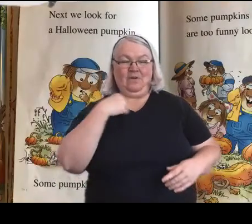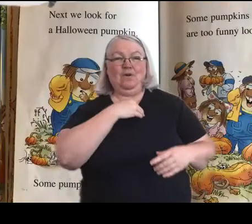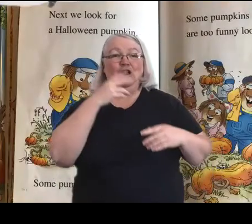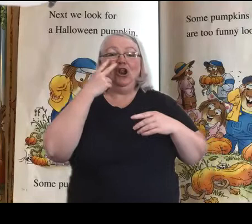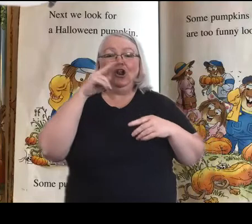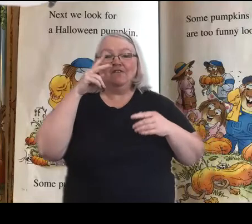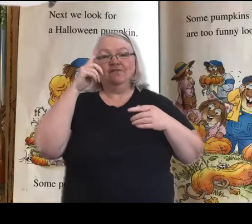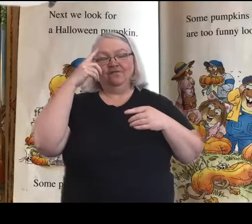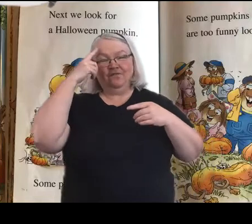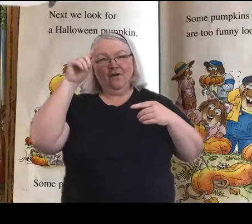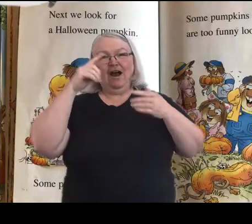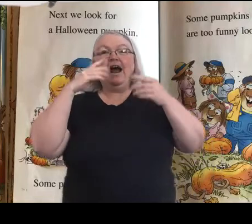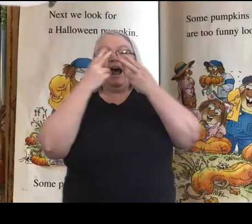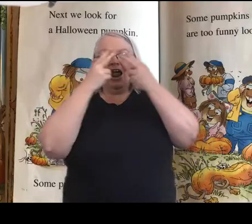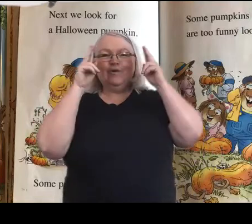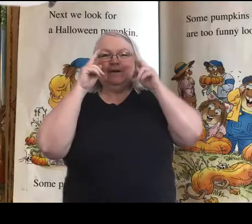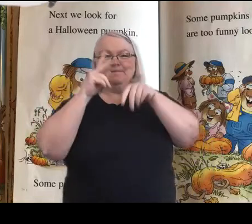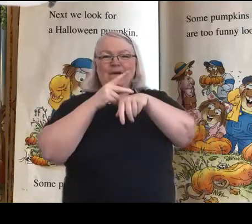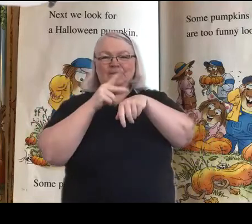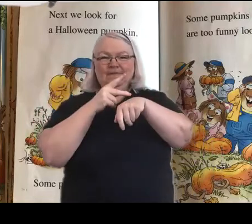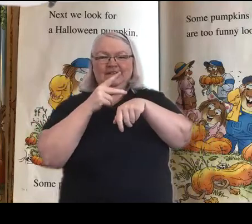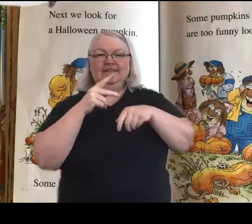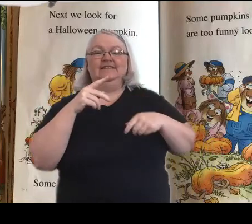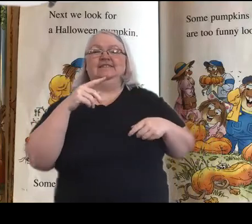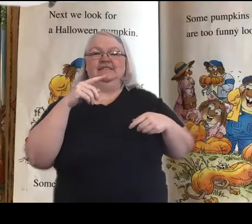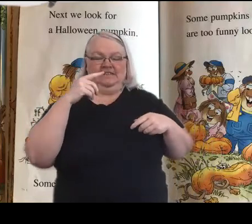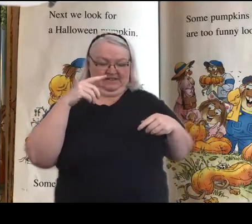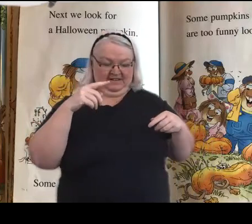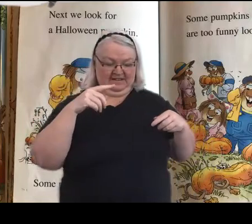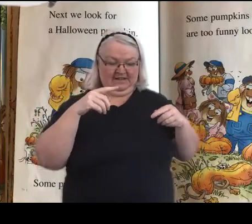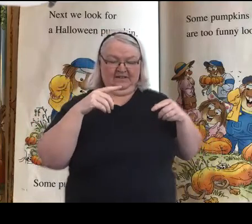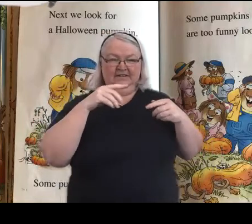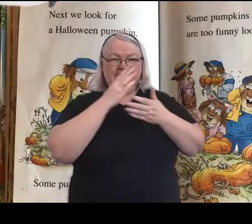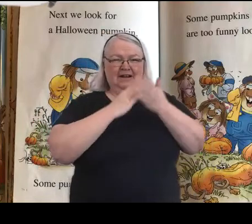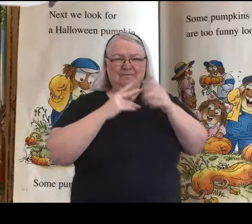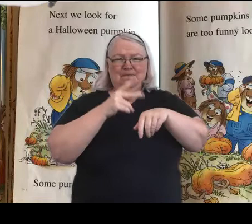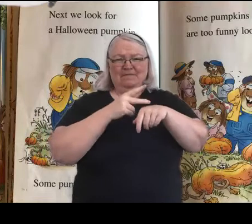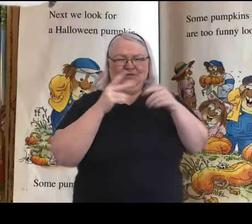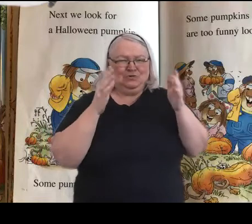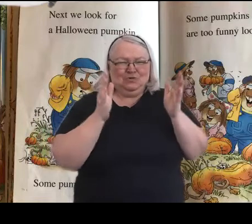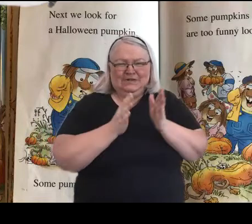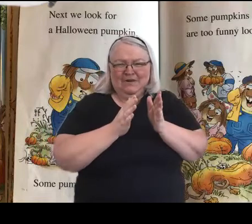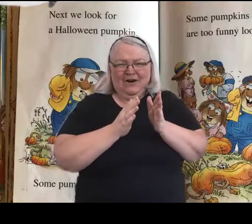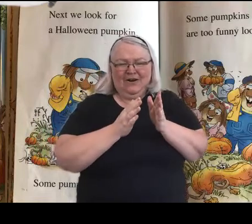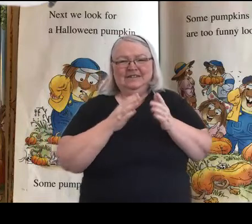Next we look for a Halloween pumpkin. Some pumpkins are too small.